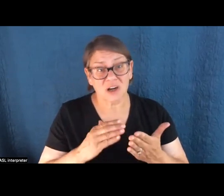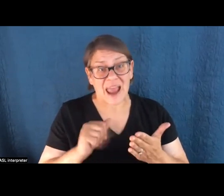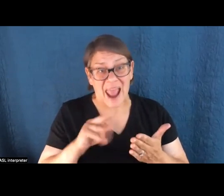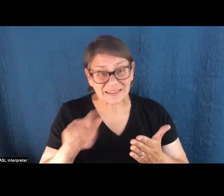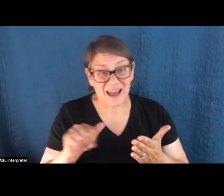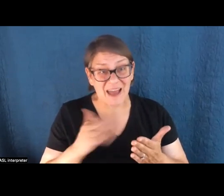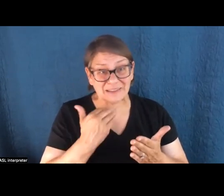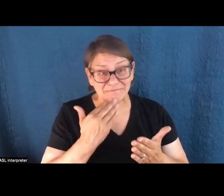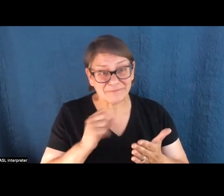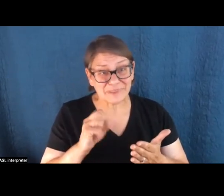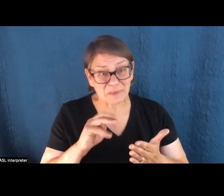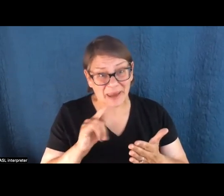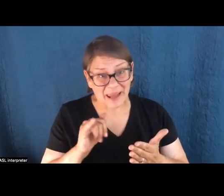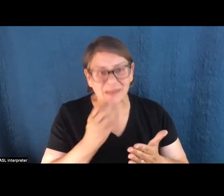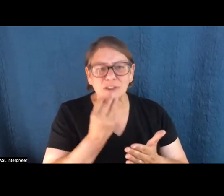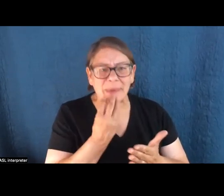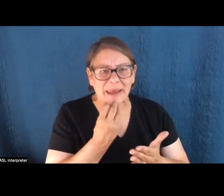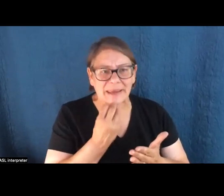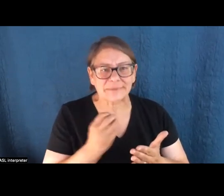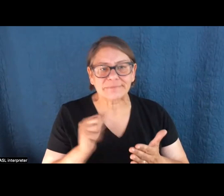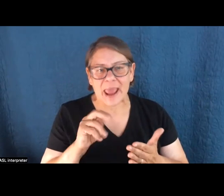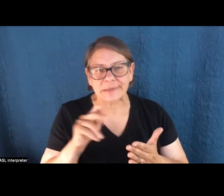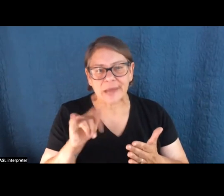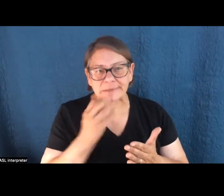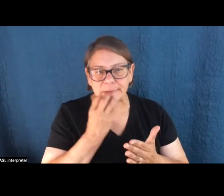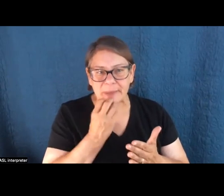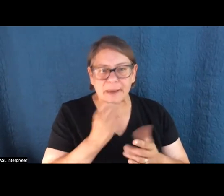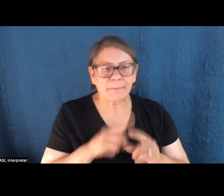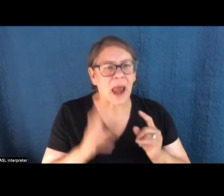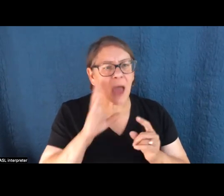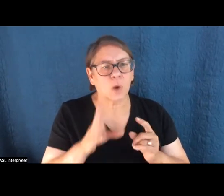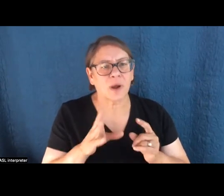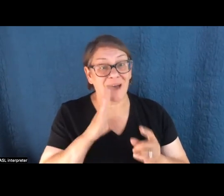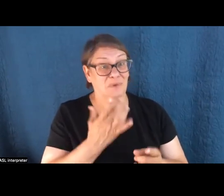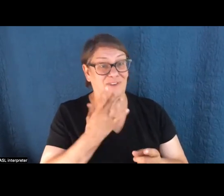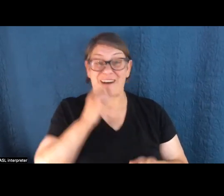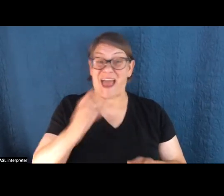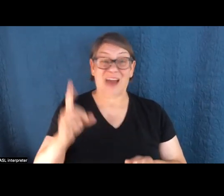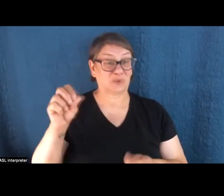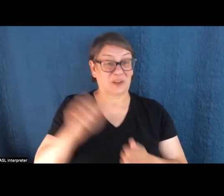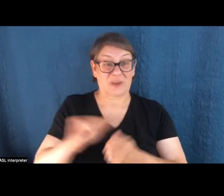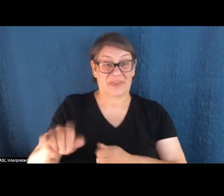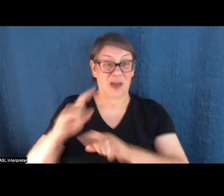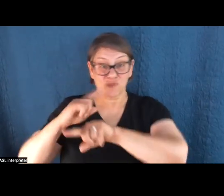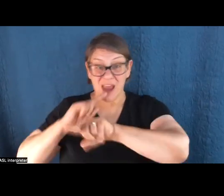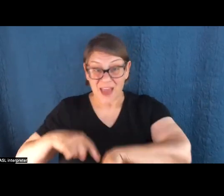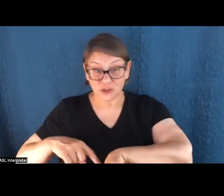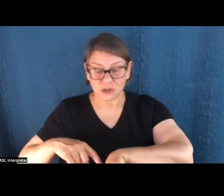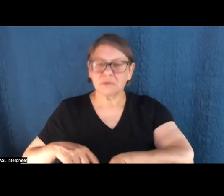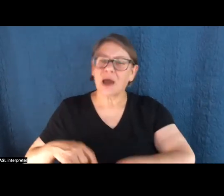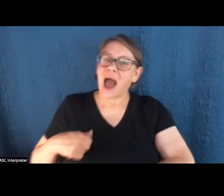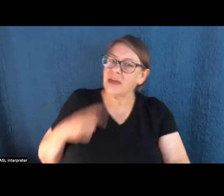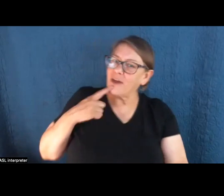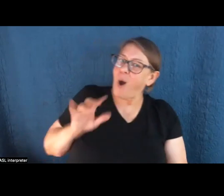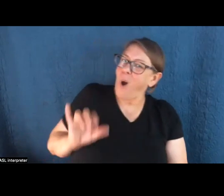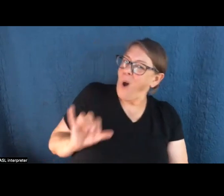really unpleasant. But, you know, while I certainly would have preferred not having to deal with all of that reaction, it did make me feel like, okay, I've written